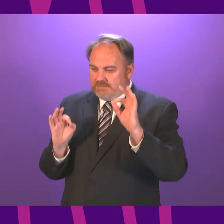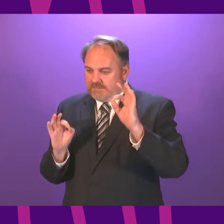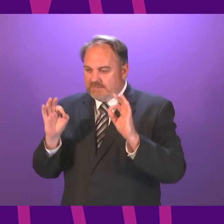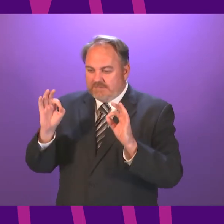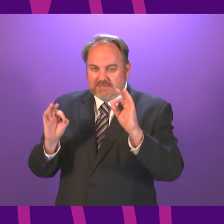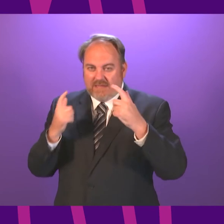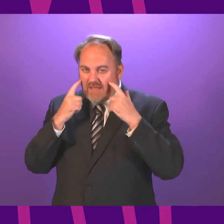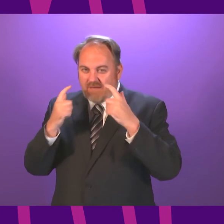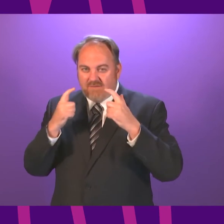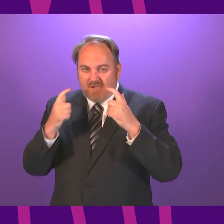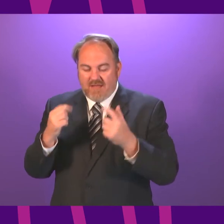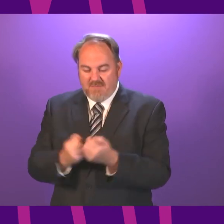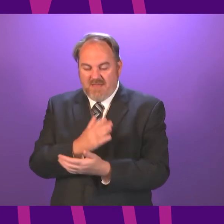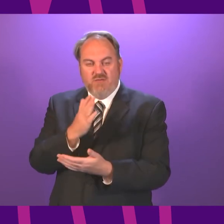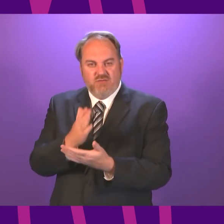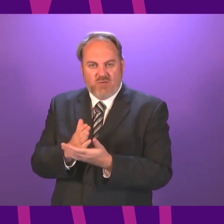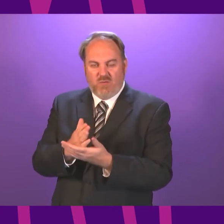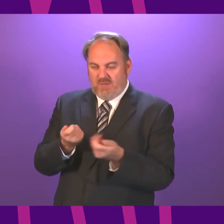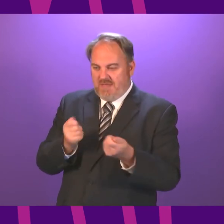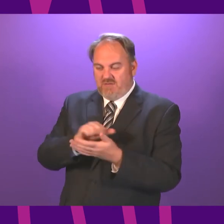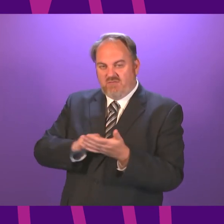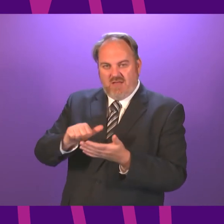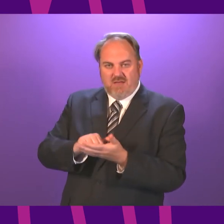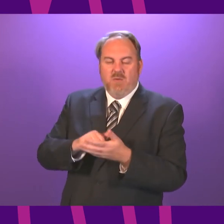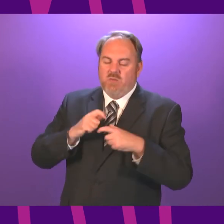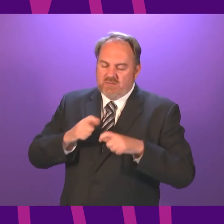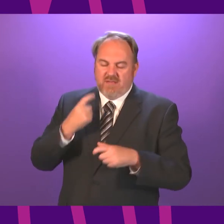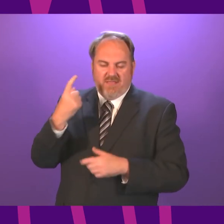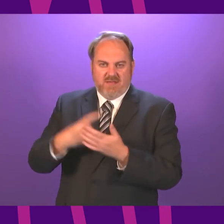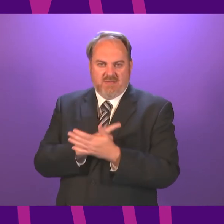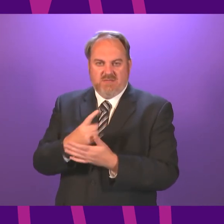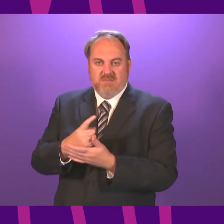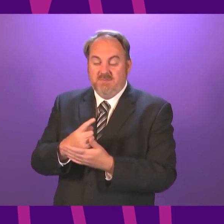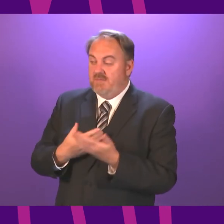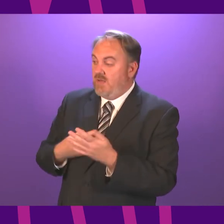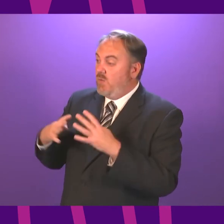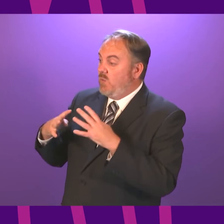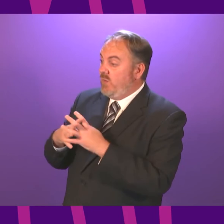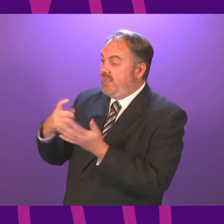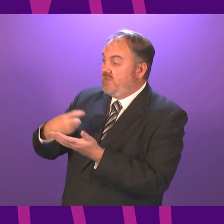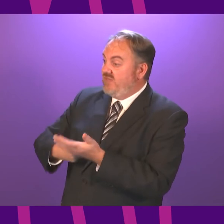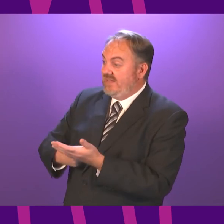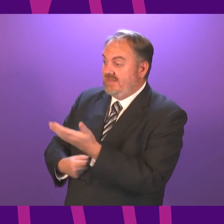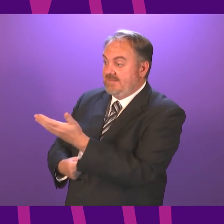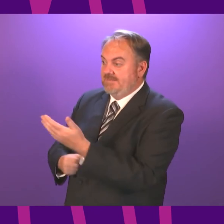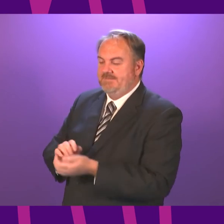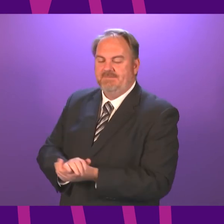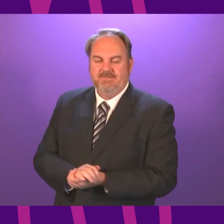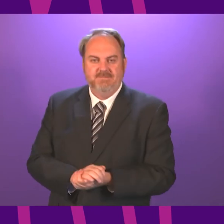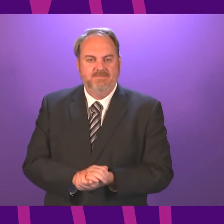But all of these things are and will continue to be under active consideration. I call Willie Rennie to be followed by Kenneth Gibson.